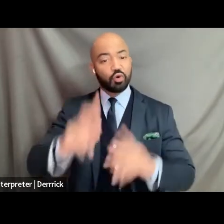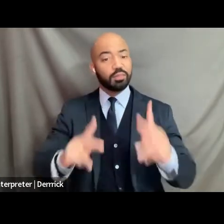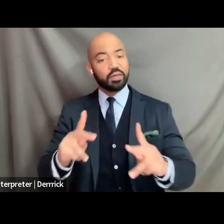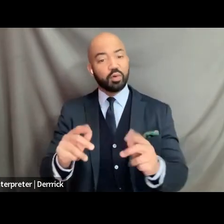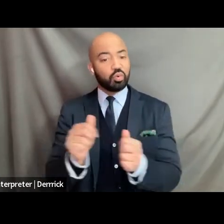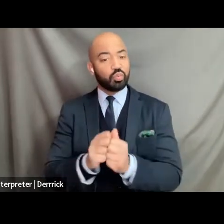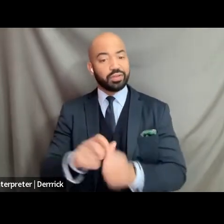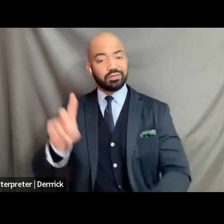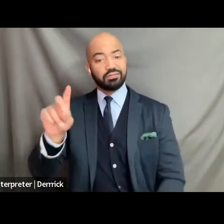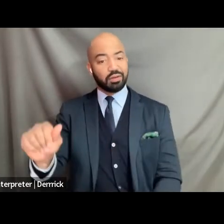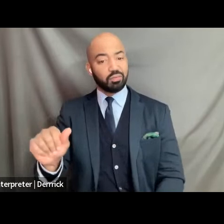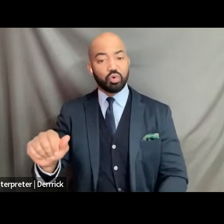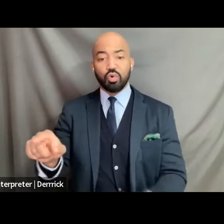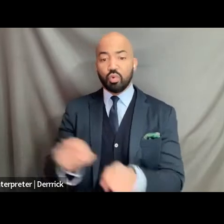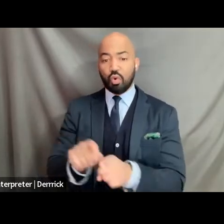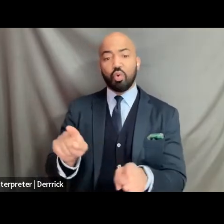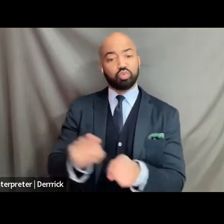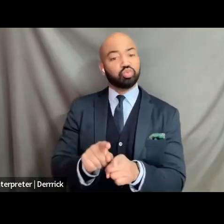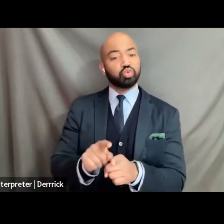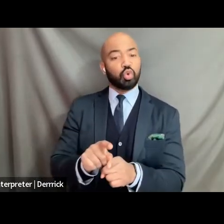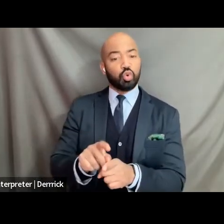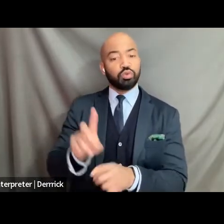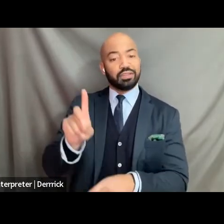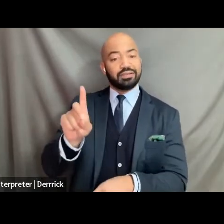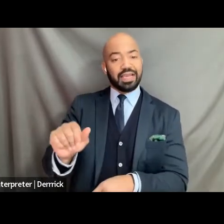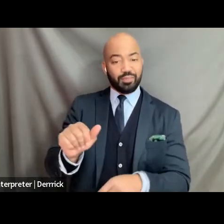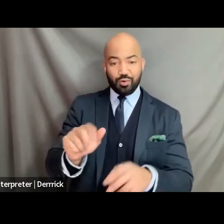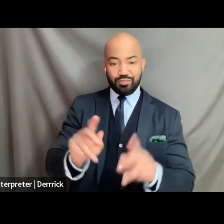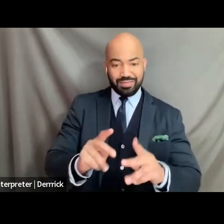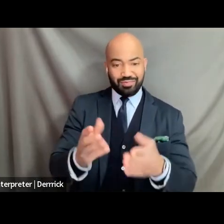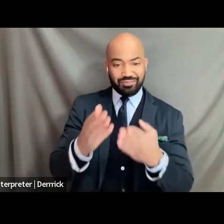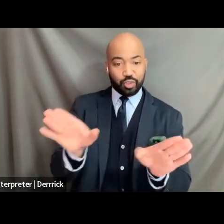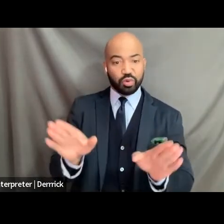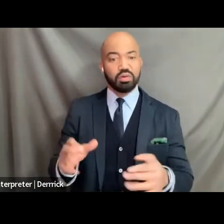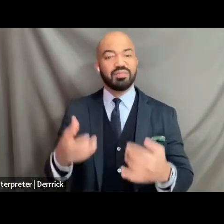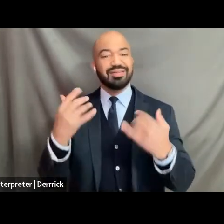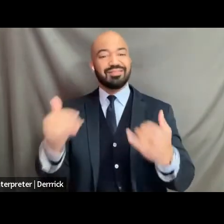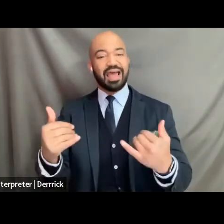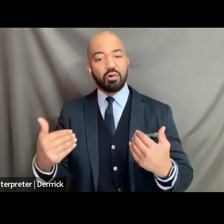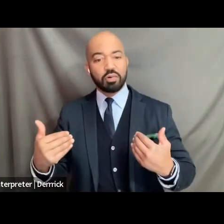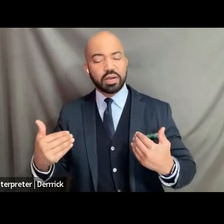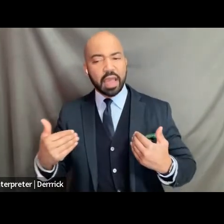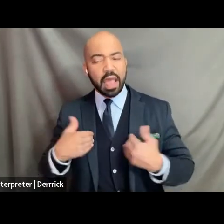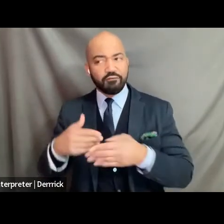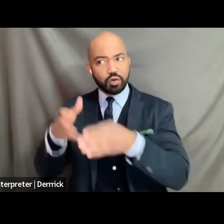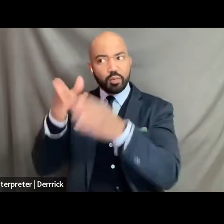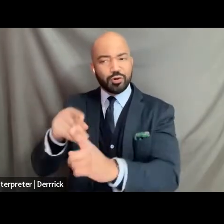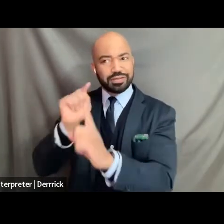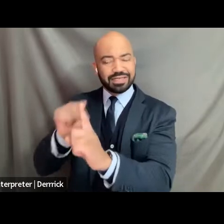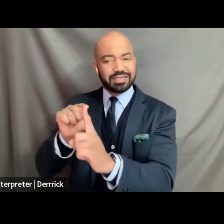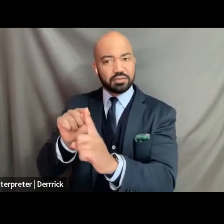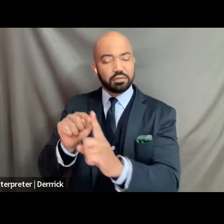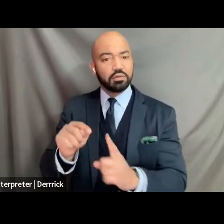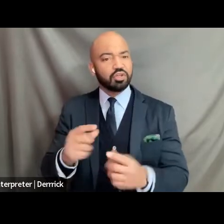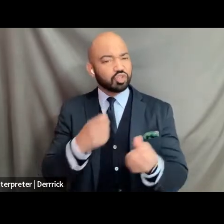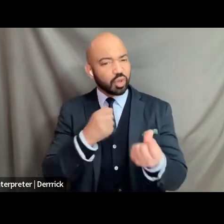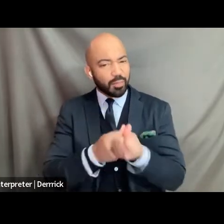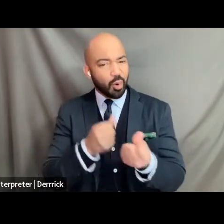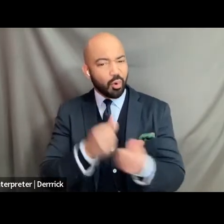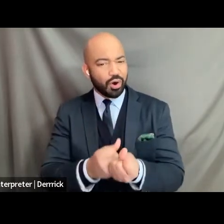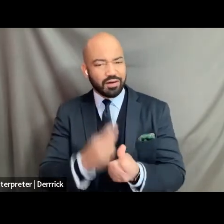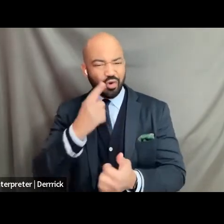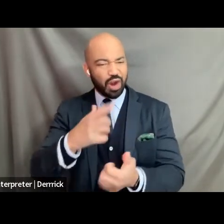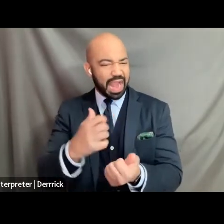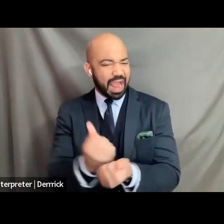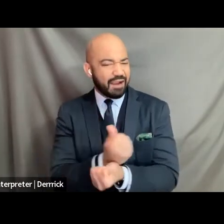crucial that that that at the core we have someone who is a supporter in in in every sense